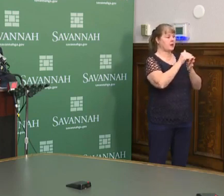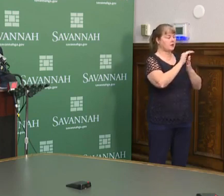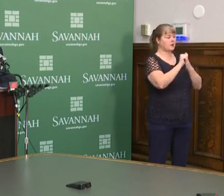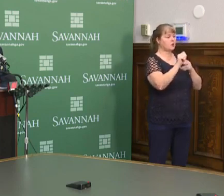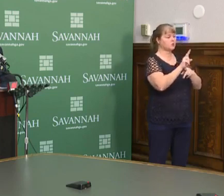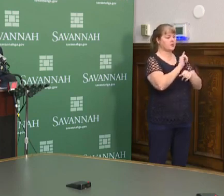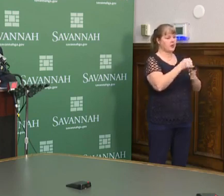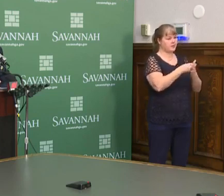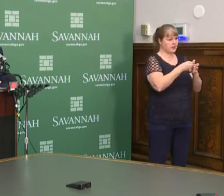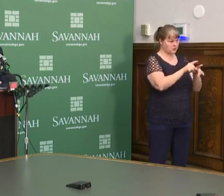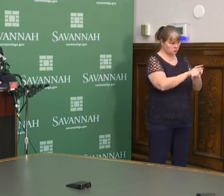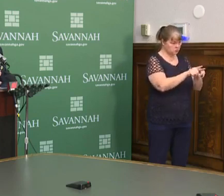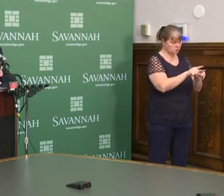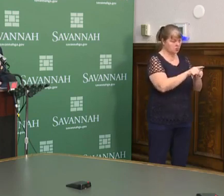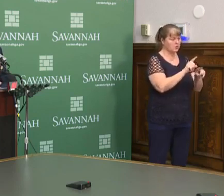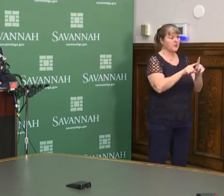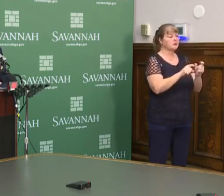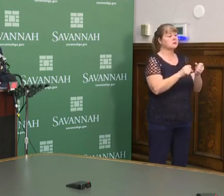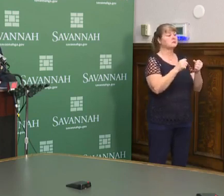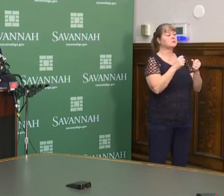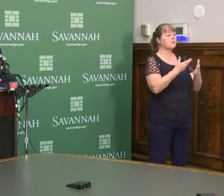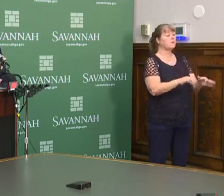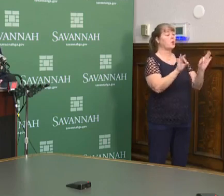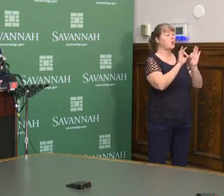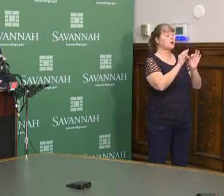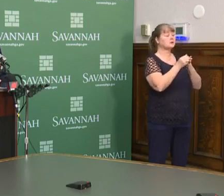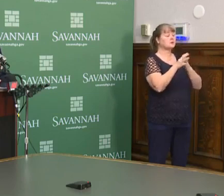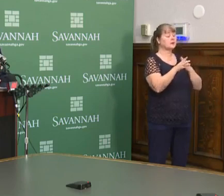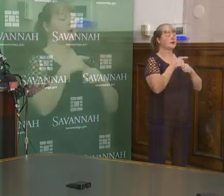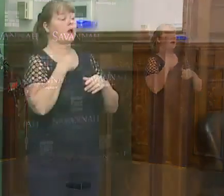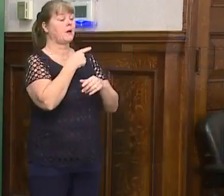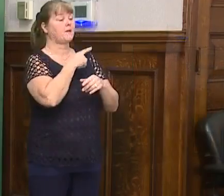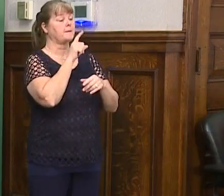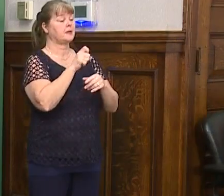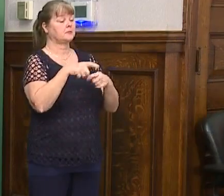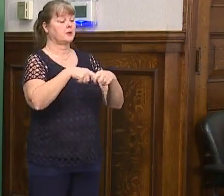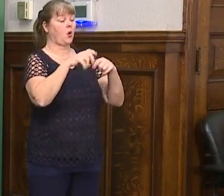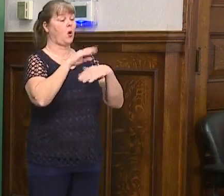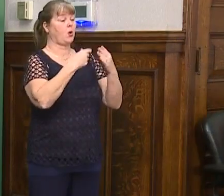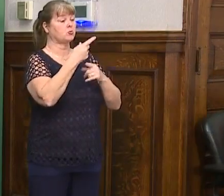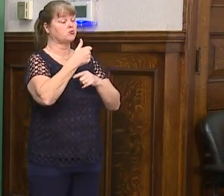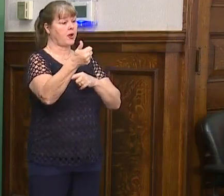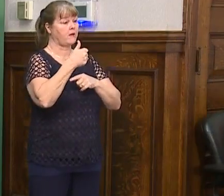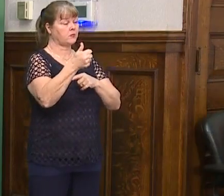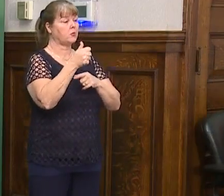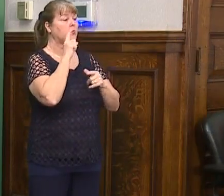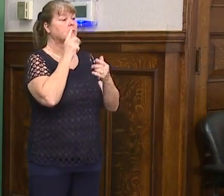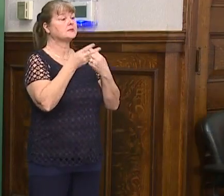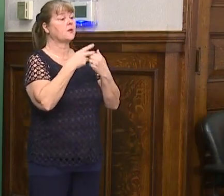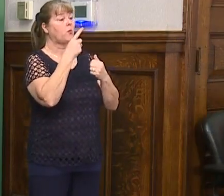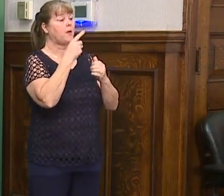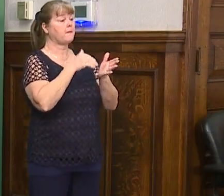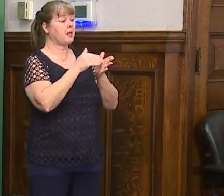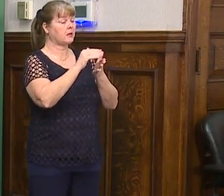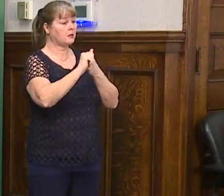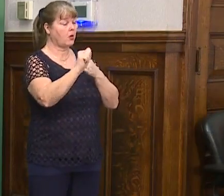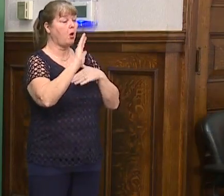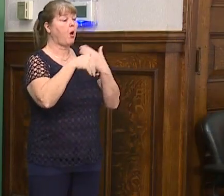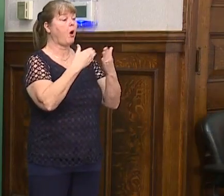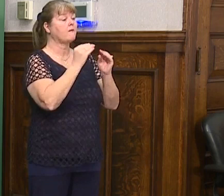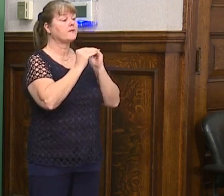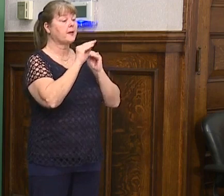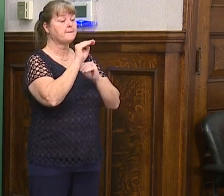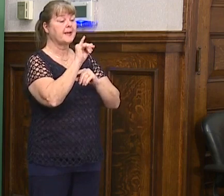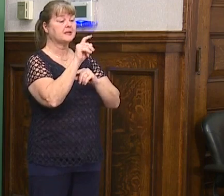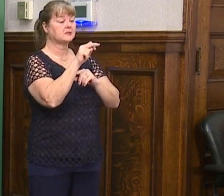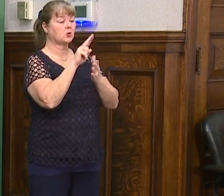can draw on that. But just as importantly on the expense side, I have suspended all travel. That's going to save $1 million. I've suspended all maintenance contracts.